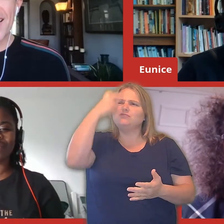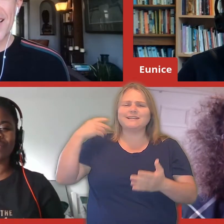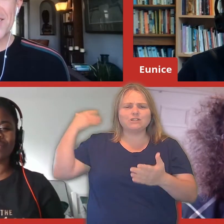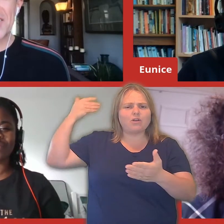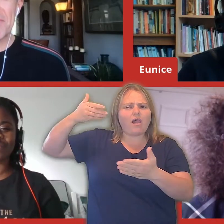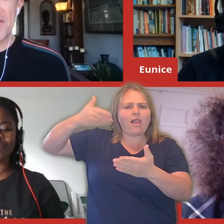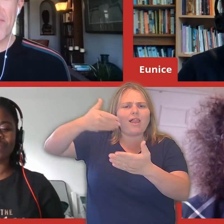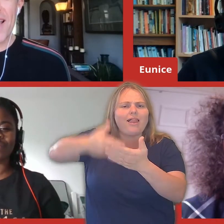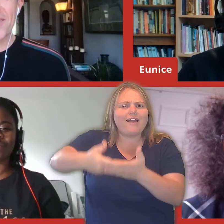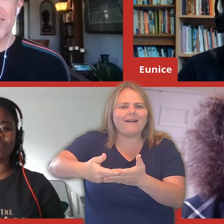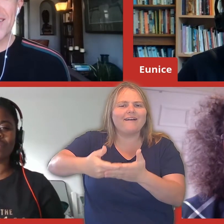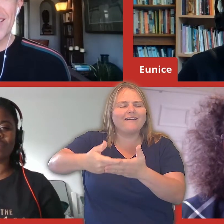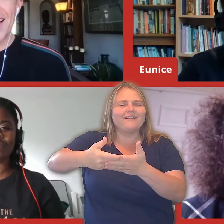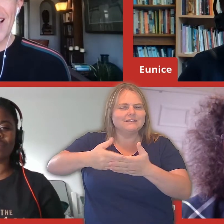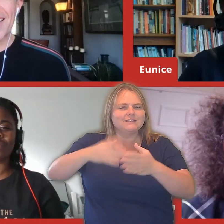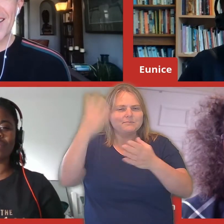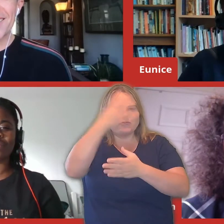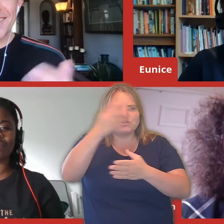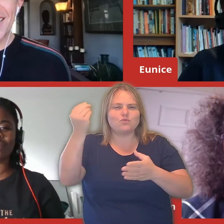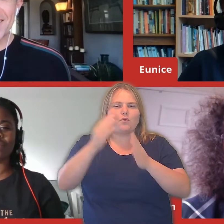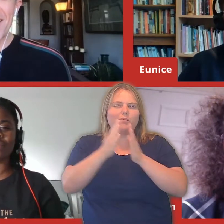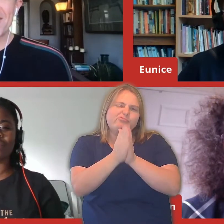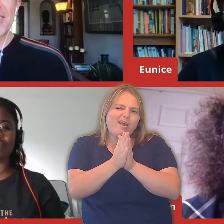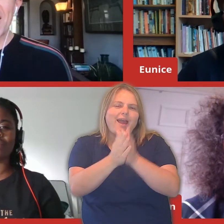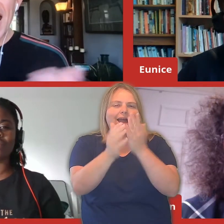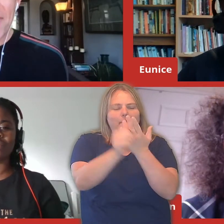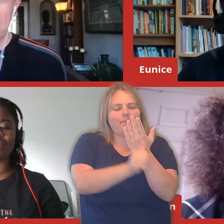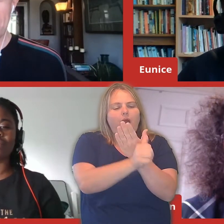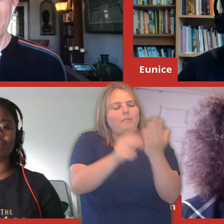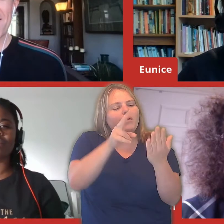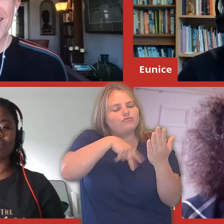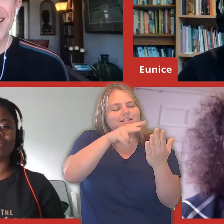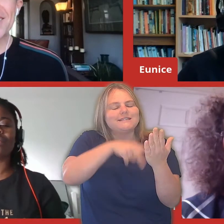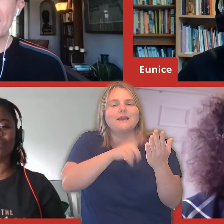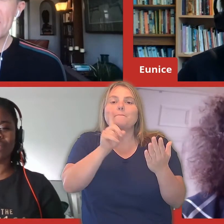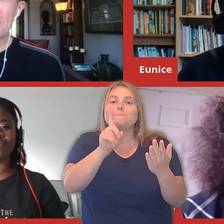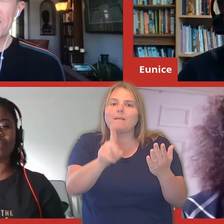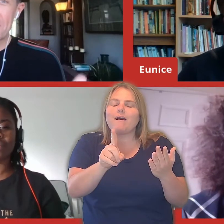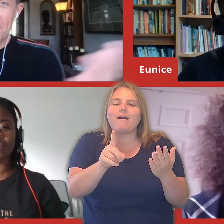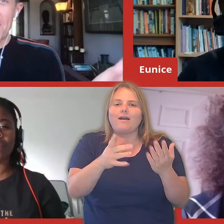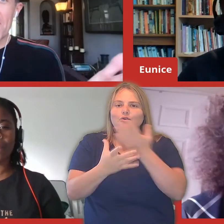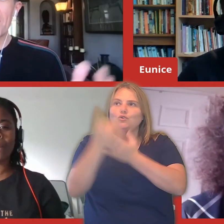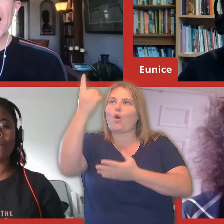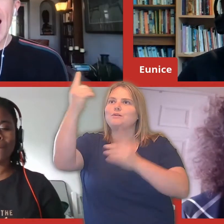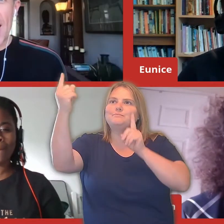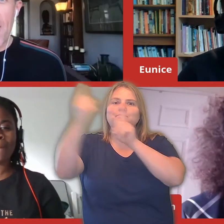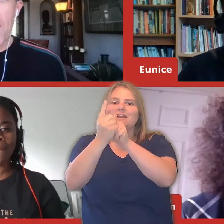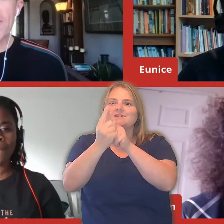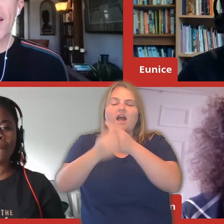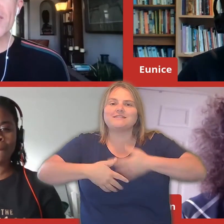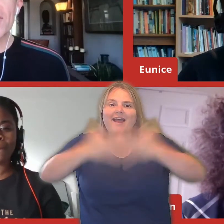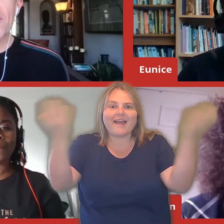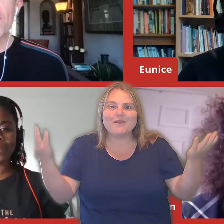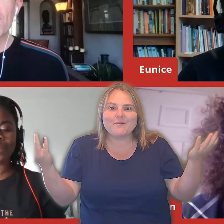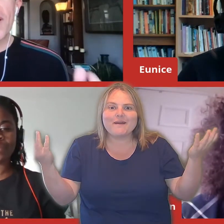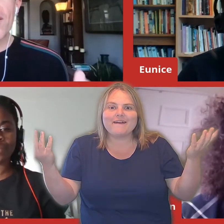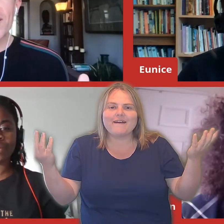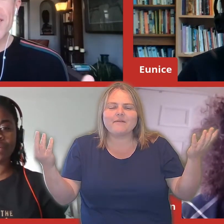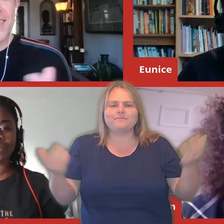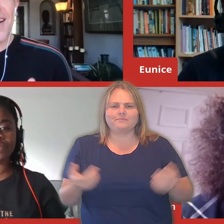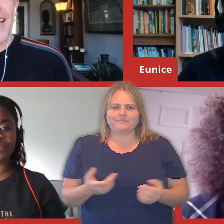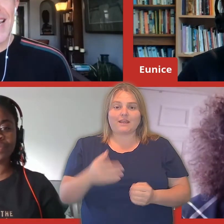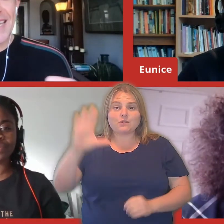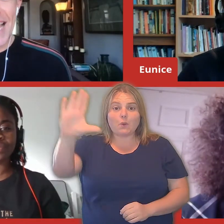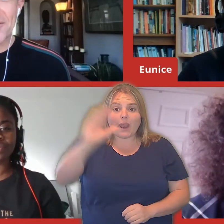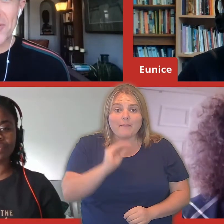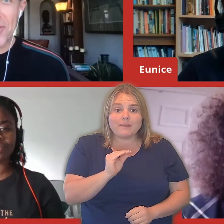but God is to be found and God seeks us everywhere. And so I'm curious for y'all at home, let us know, where